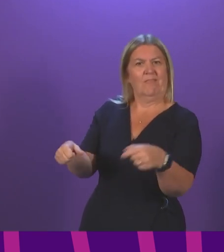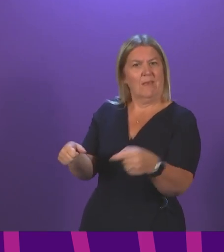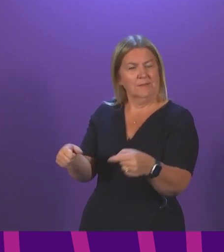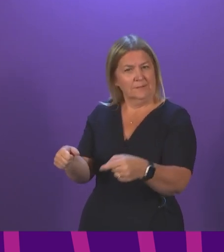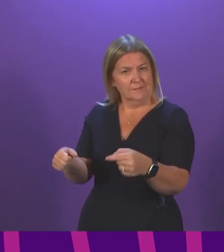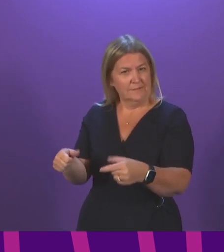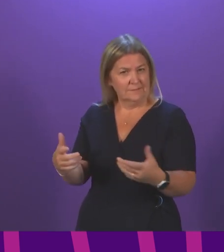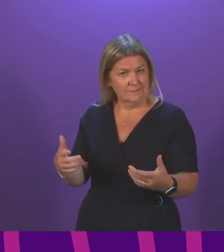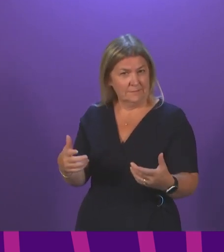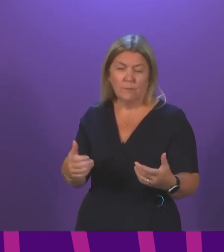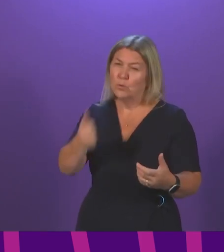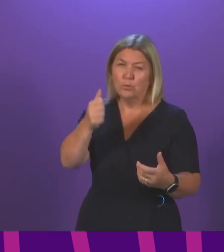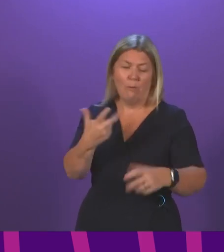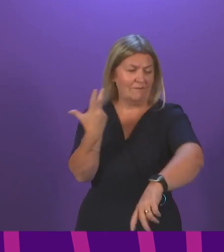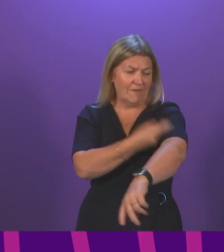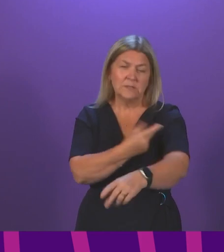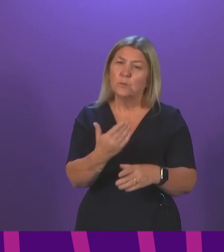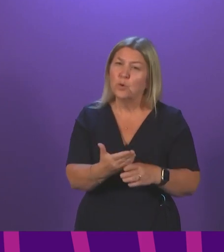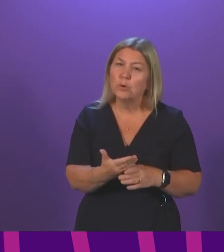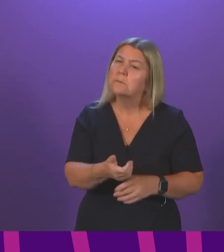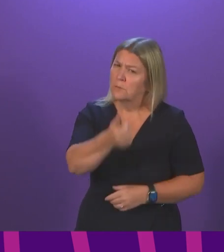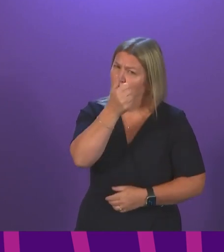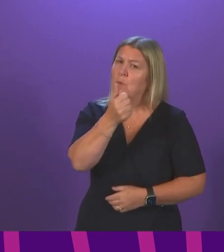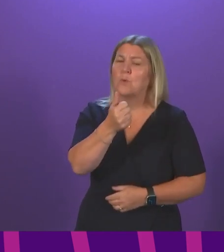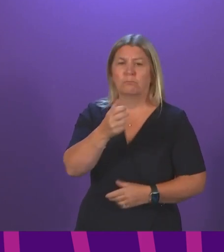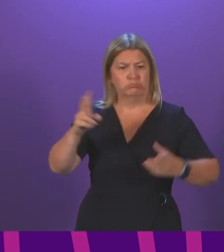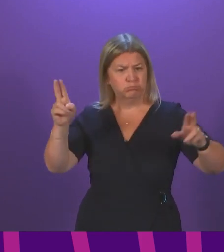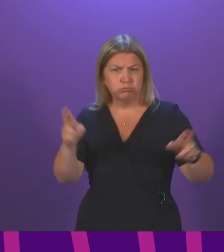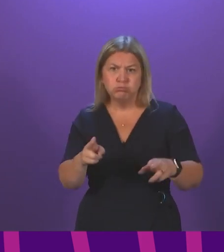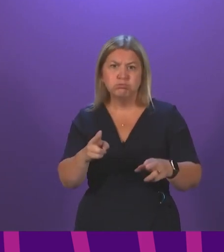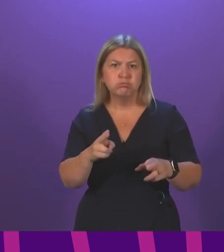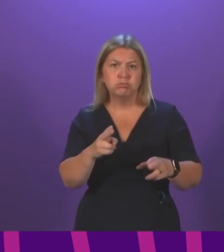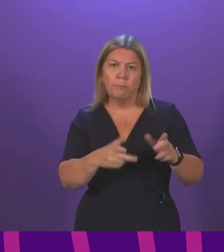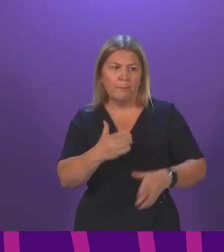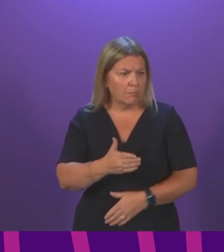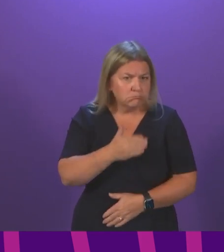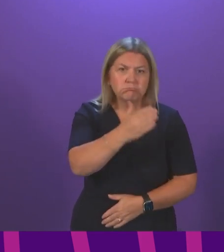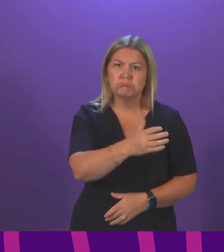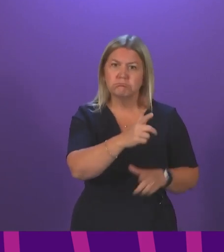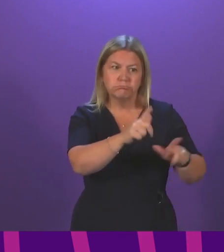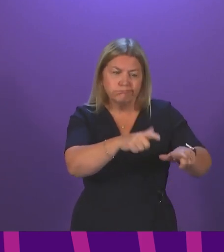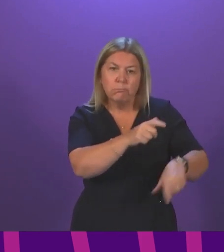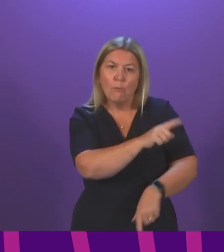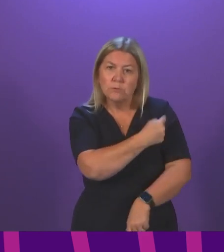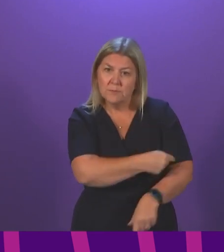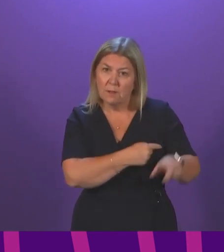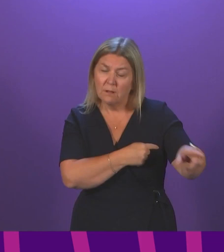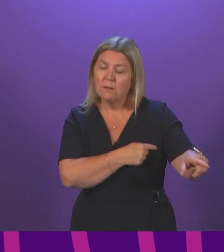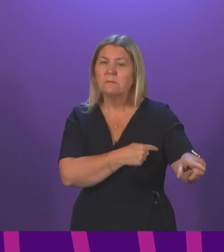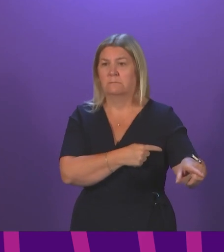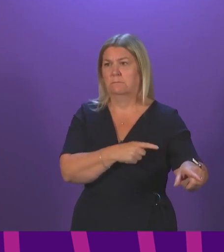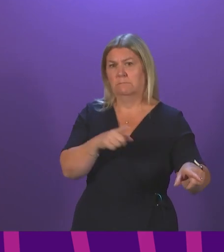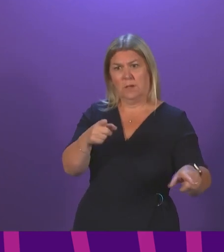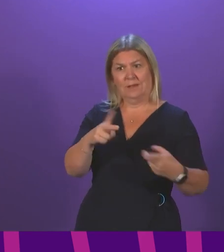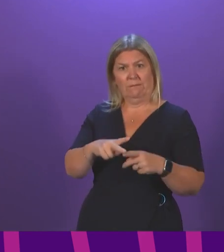We know the vaccine works. We know it reduces hospitalisations and deaths. But even if you've had the vaccine, you can still get the